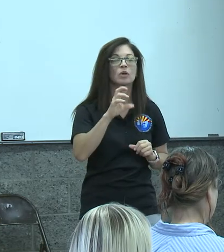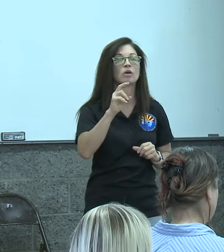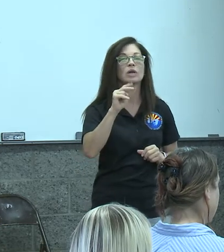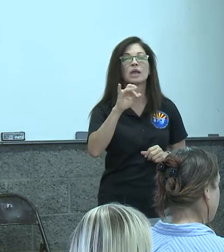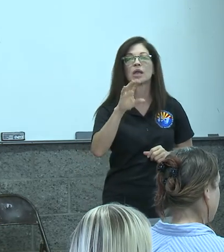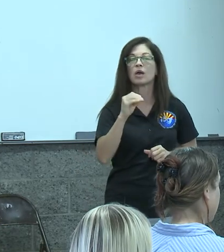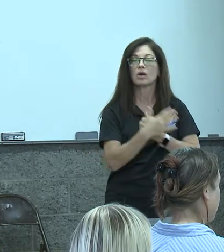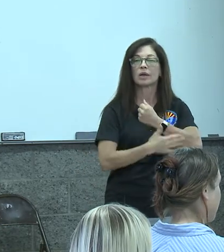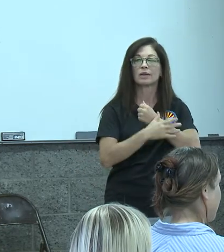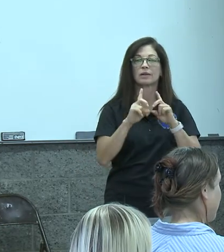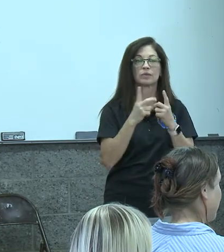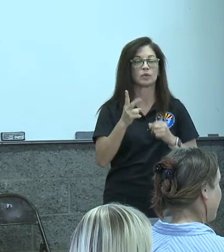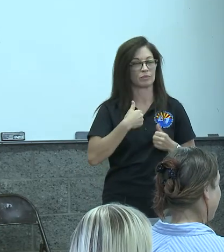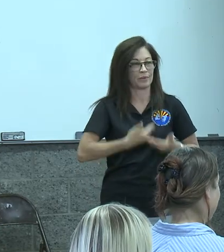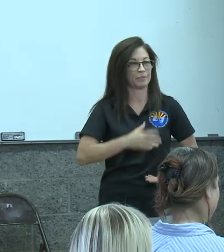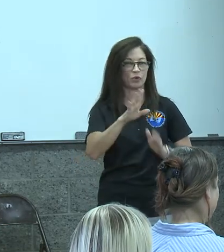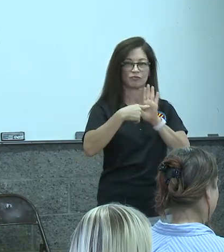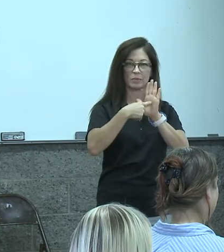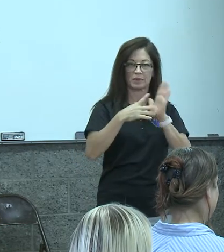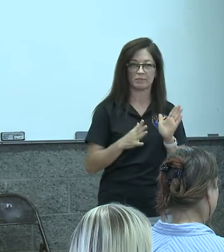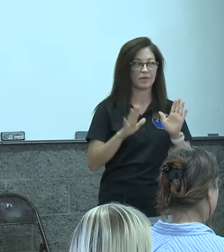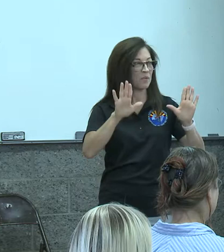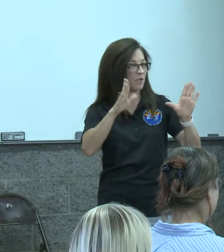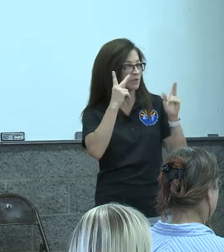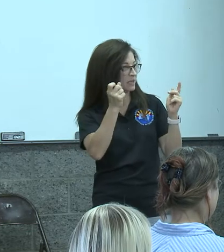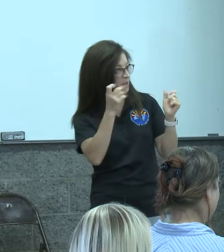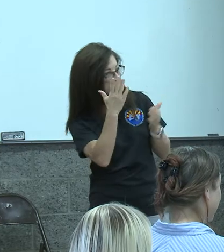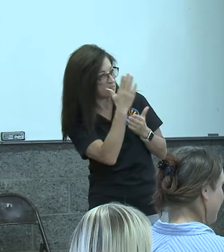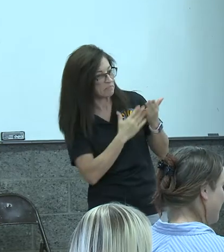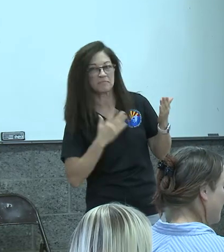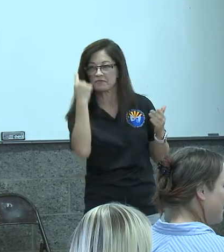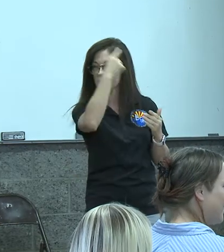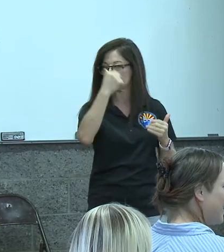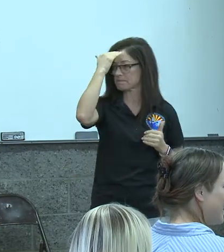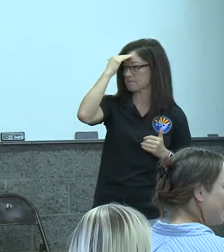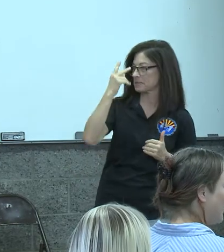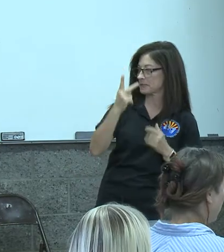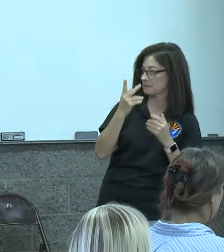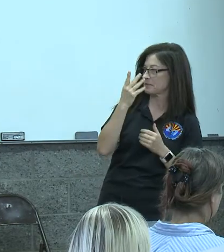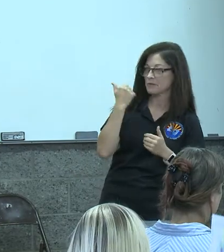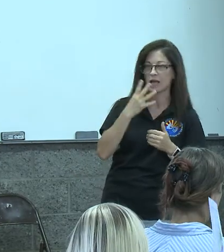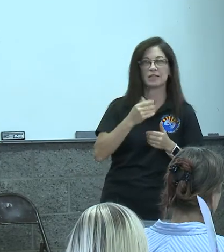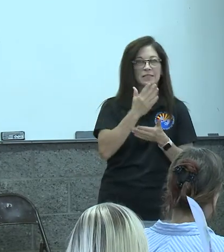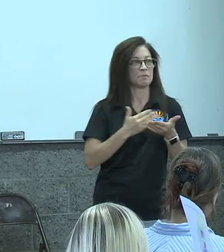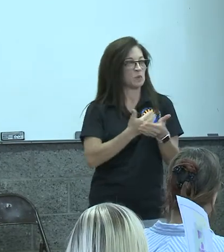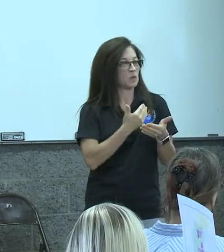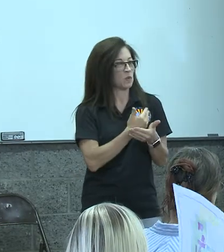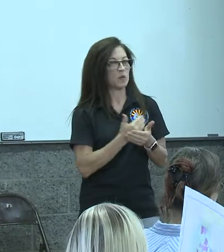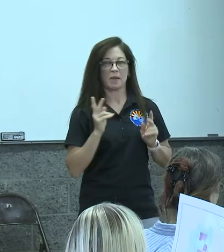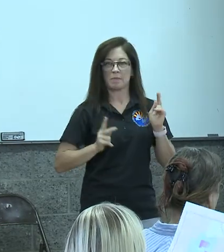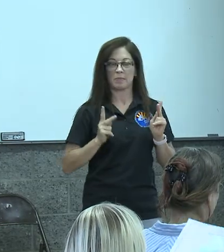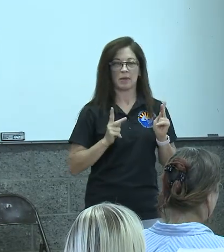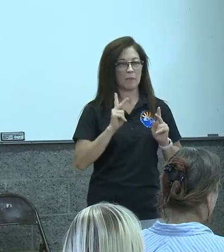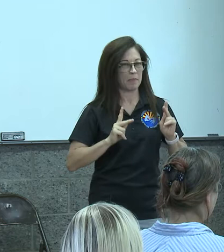county district two and i'm your representative and it's great to see some familiar faces here and some new ones as well of folks that